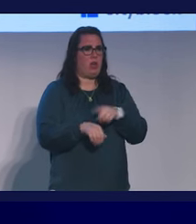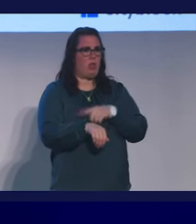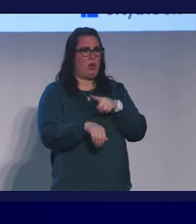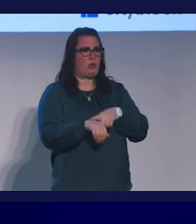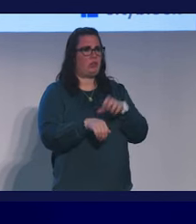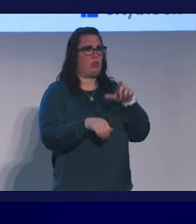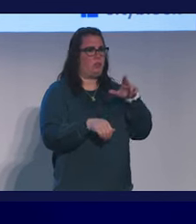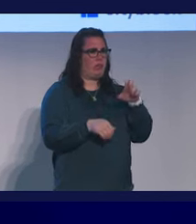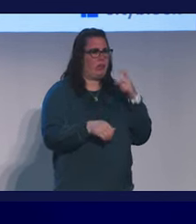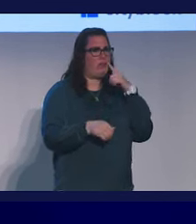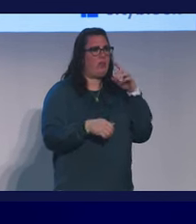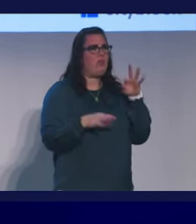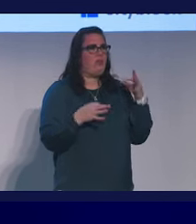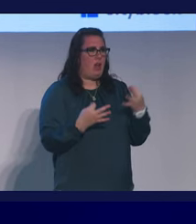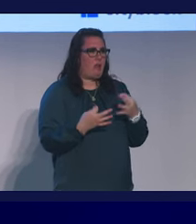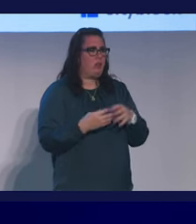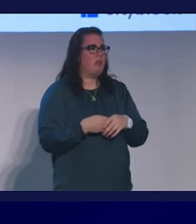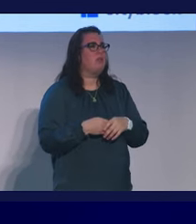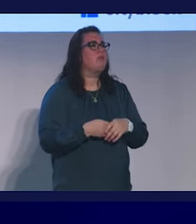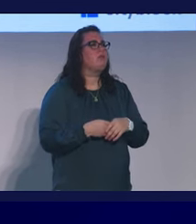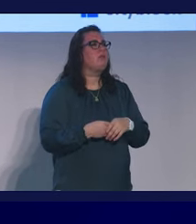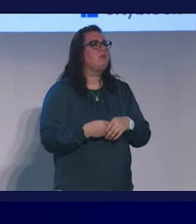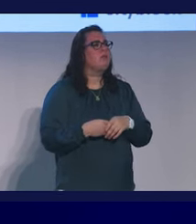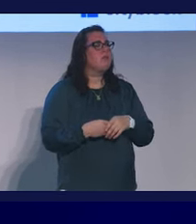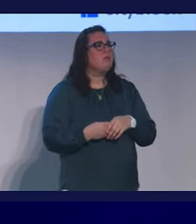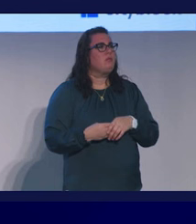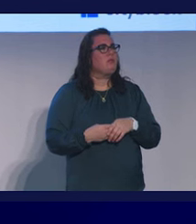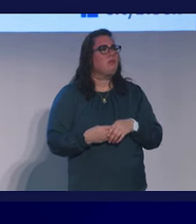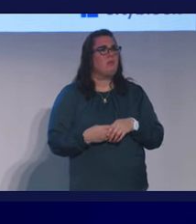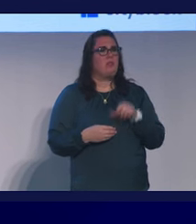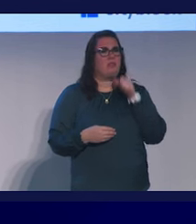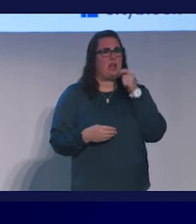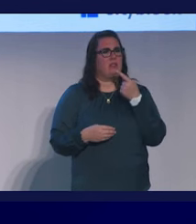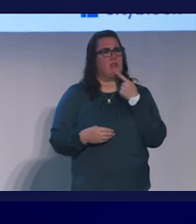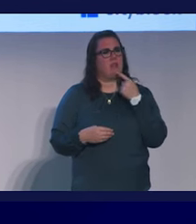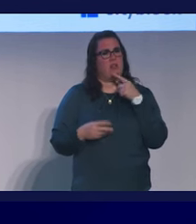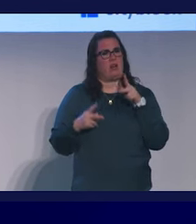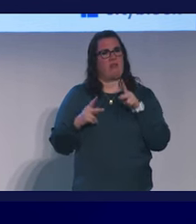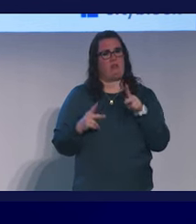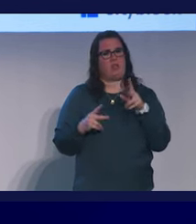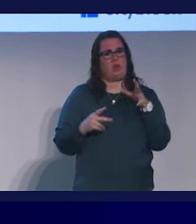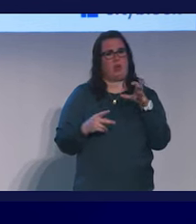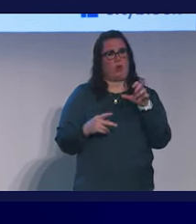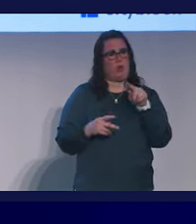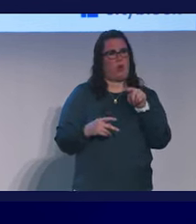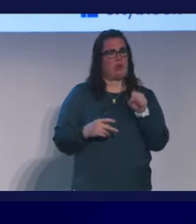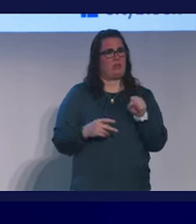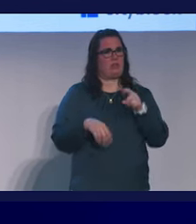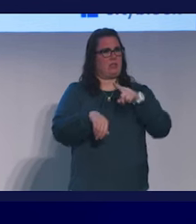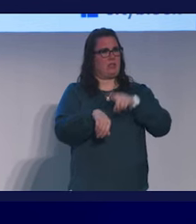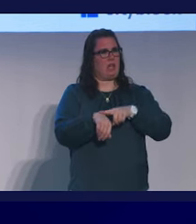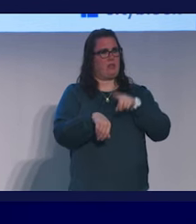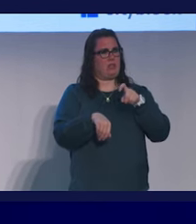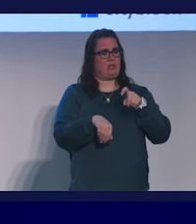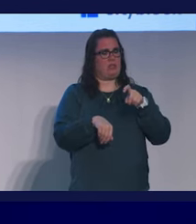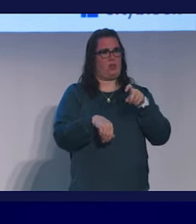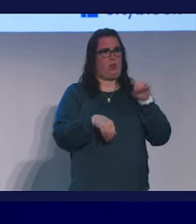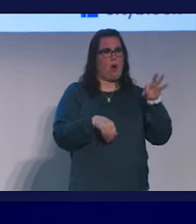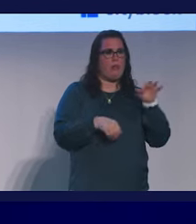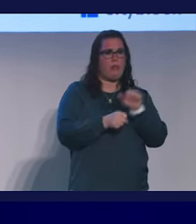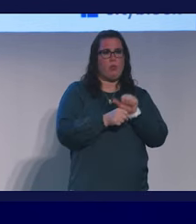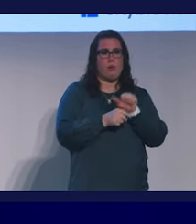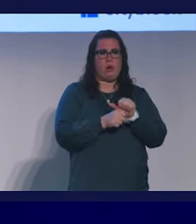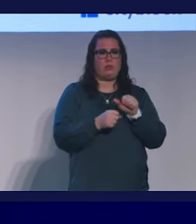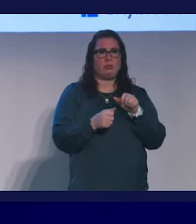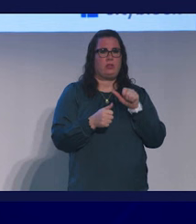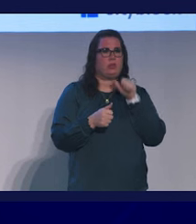and supports for your family members who are ailing and aging, not to mention the opportunity costs, the time you have to take off work, the fact that